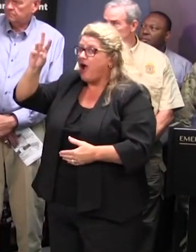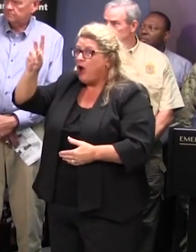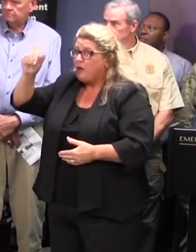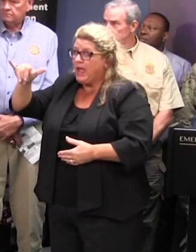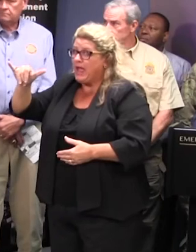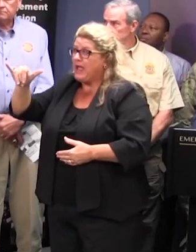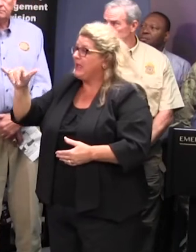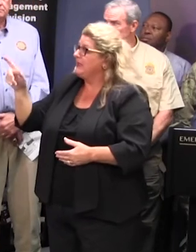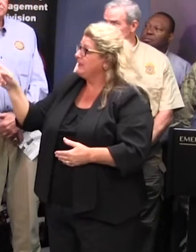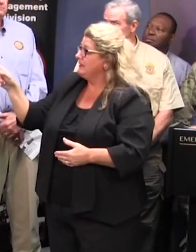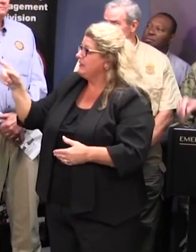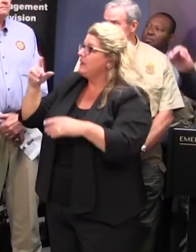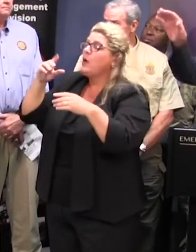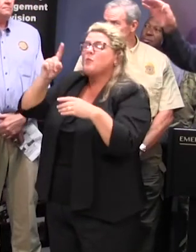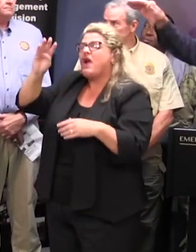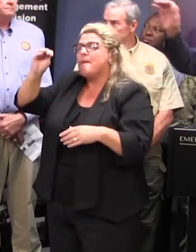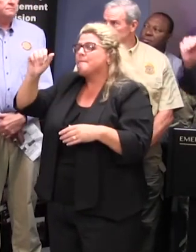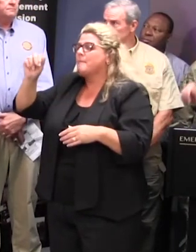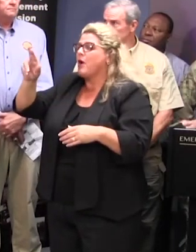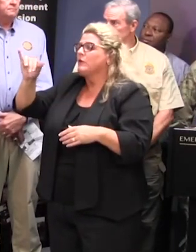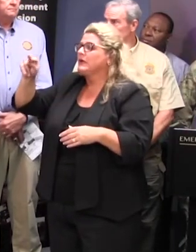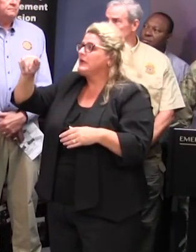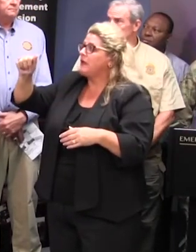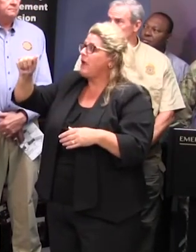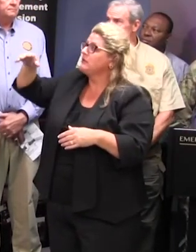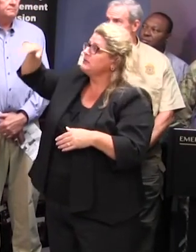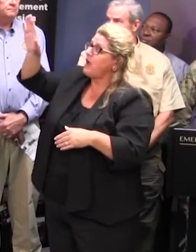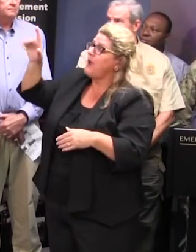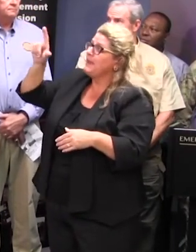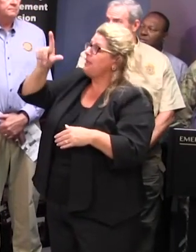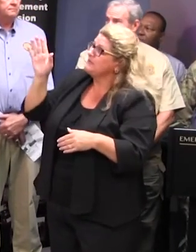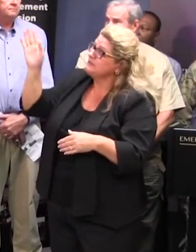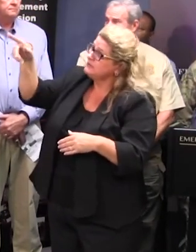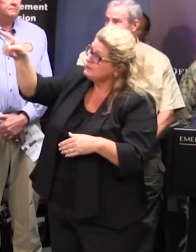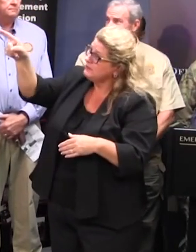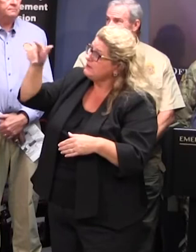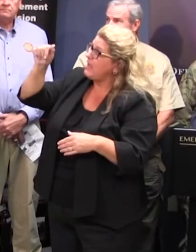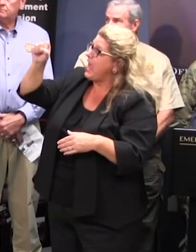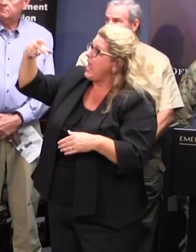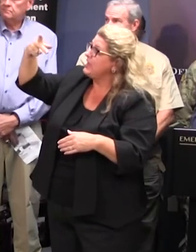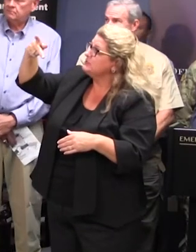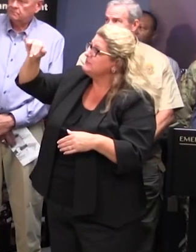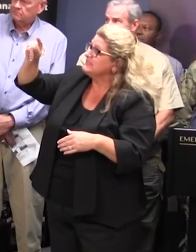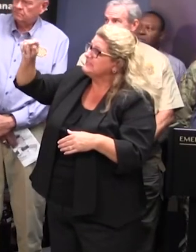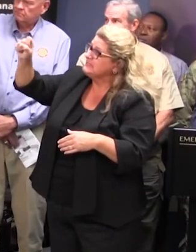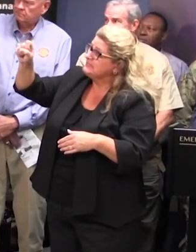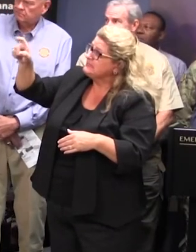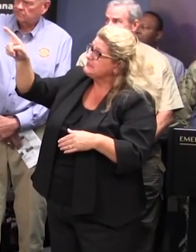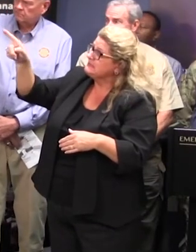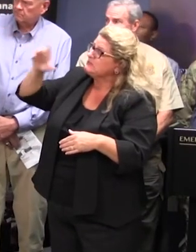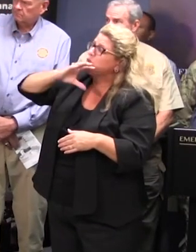that's looking at the marina and in the top left hand corner of that are the ash pits there behind the